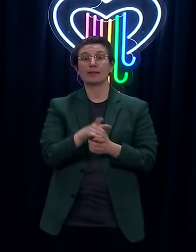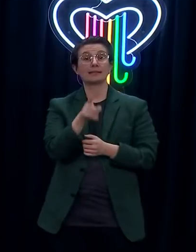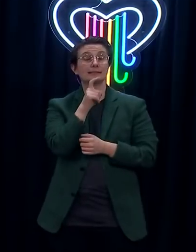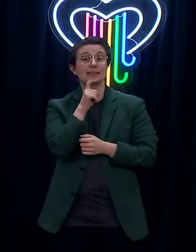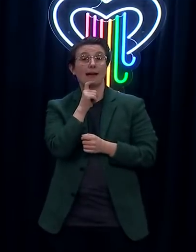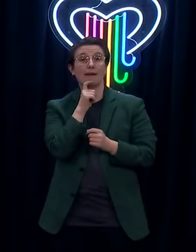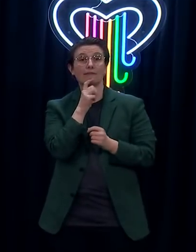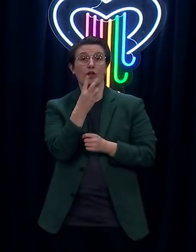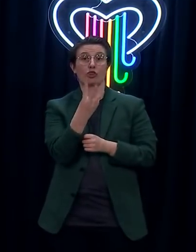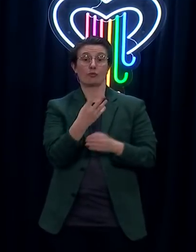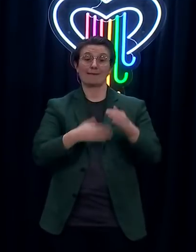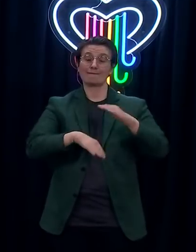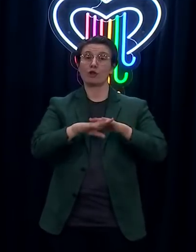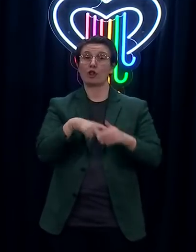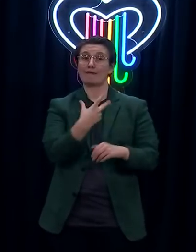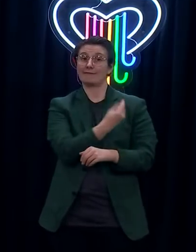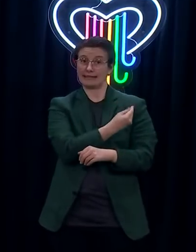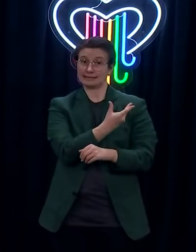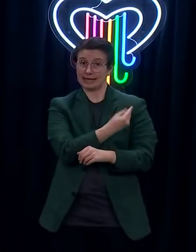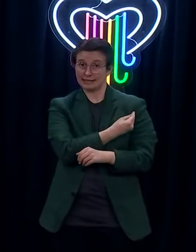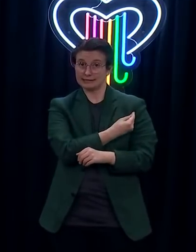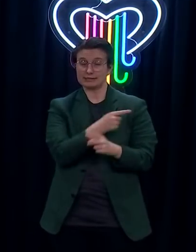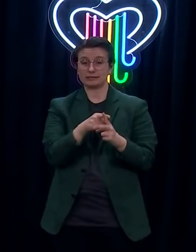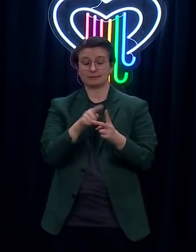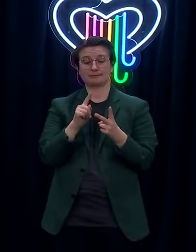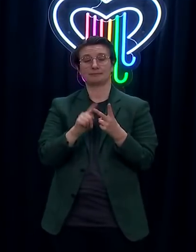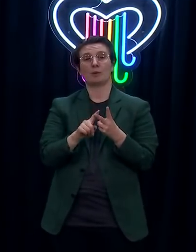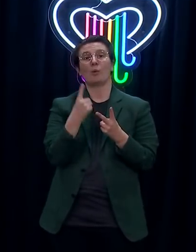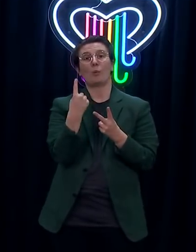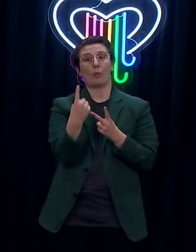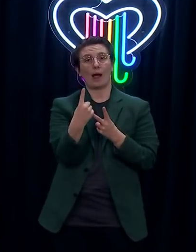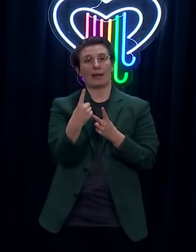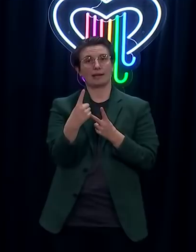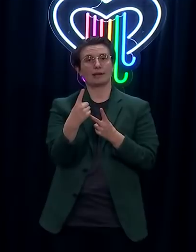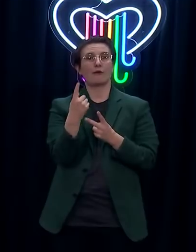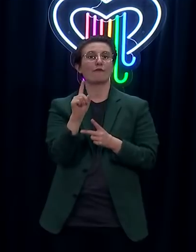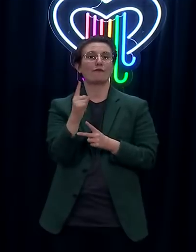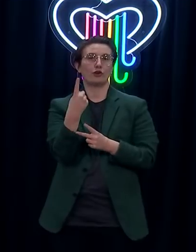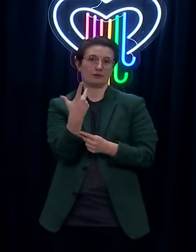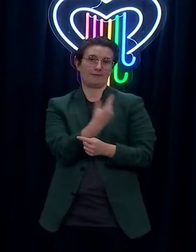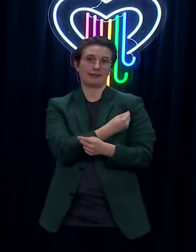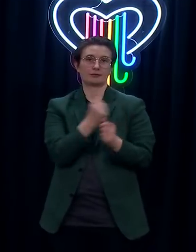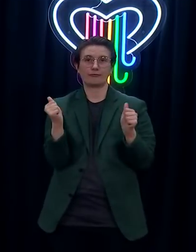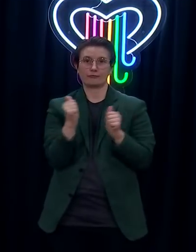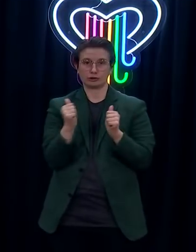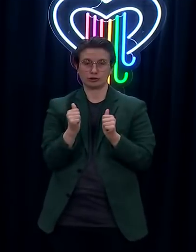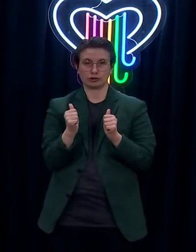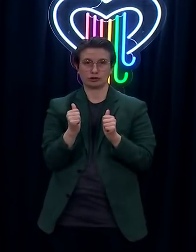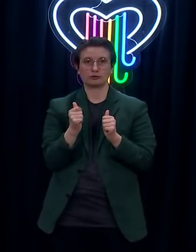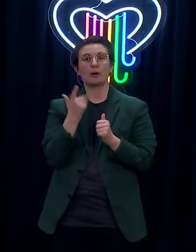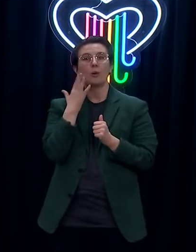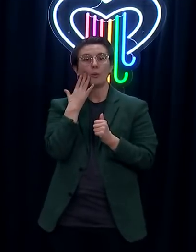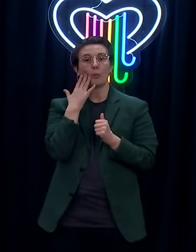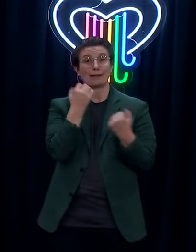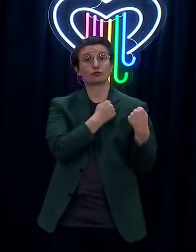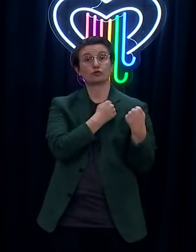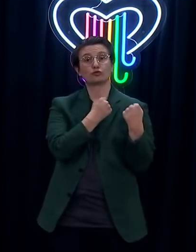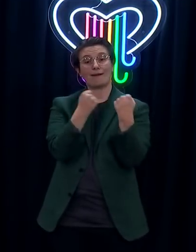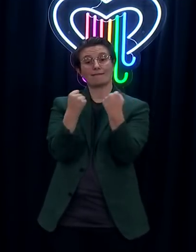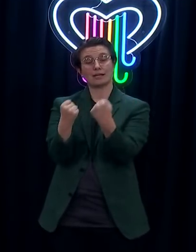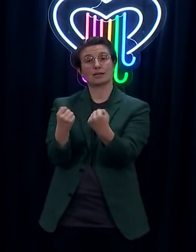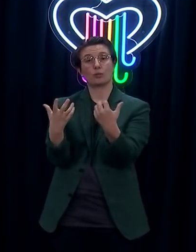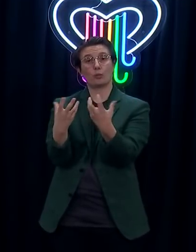partially vaccinated and you imagine all the protocols there. When they were transporting the individual, they were all wearing